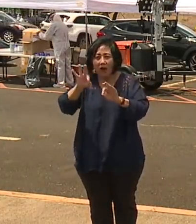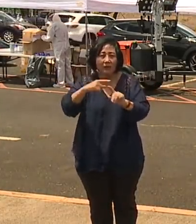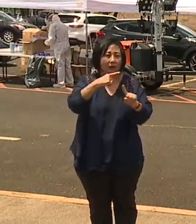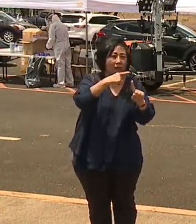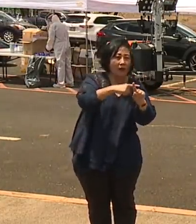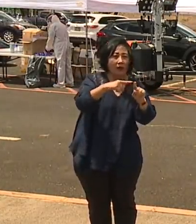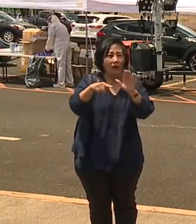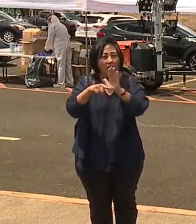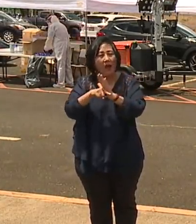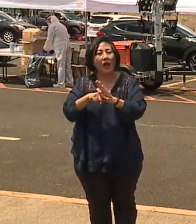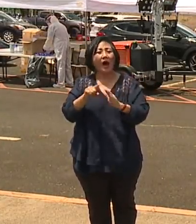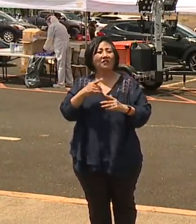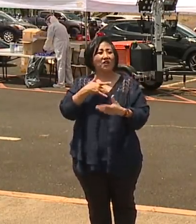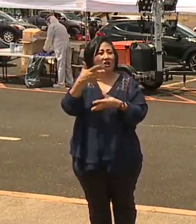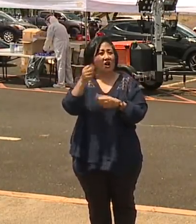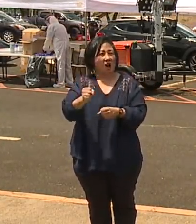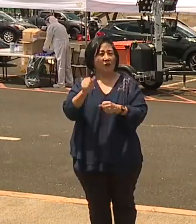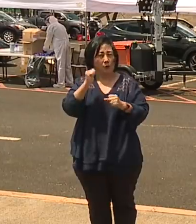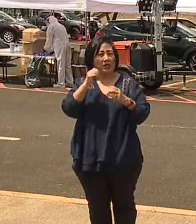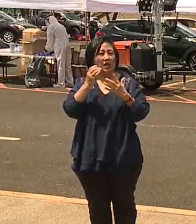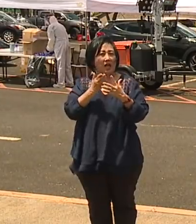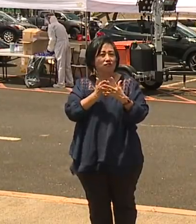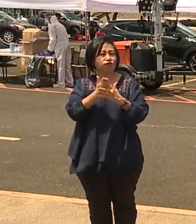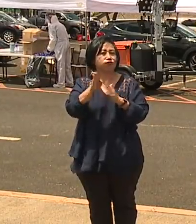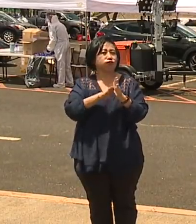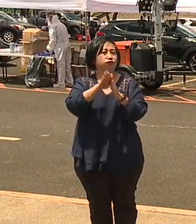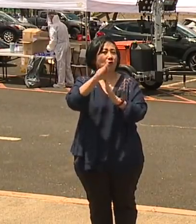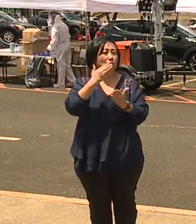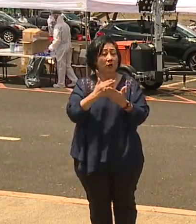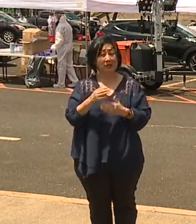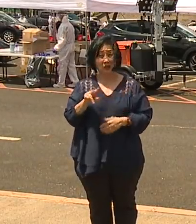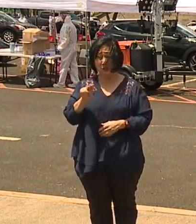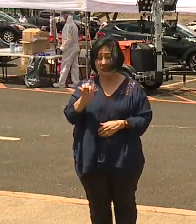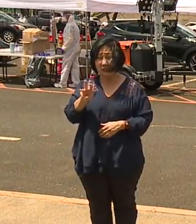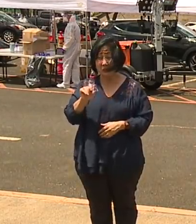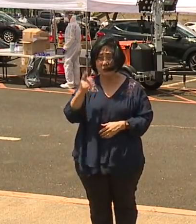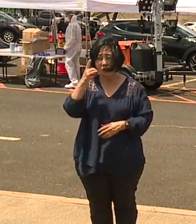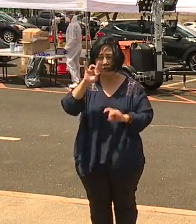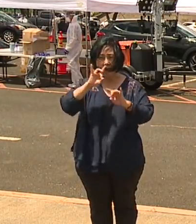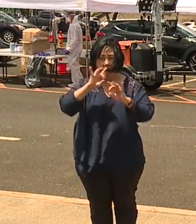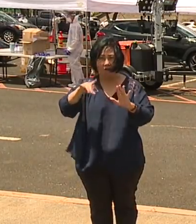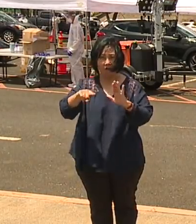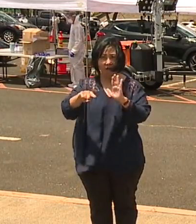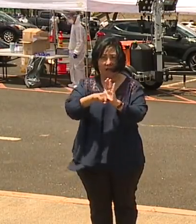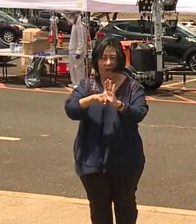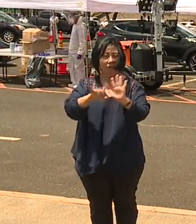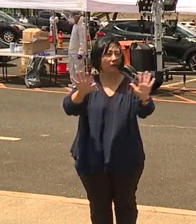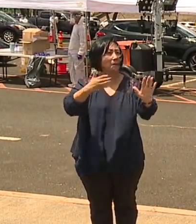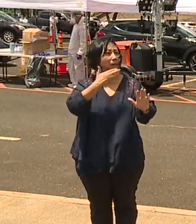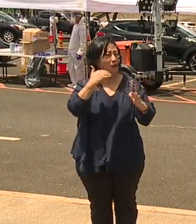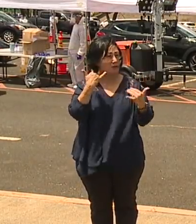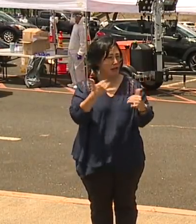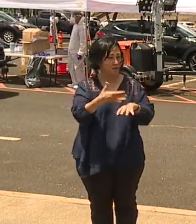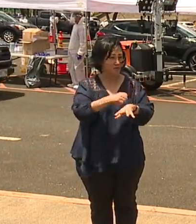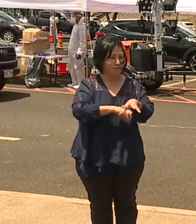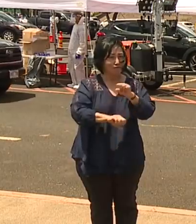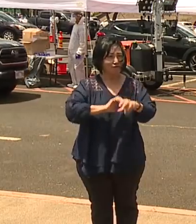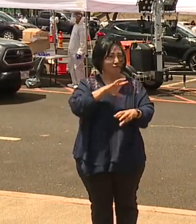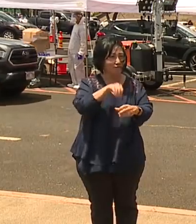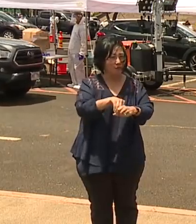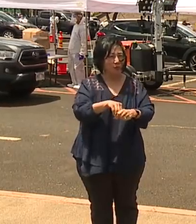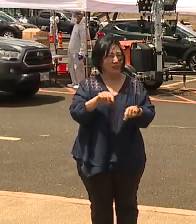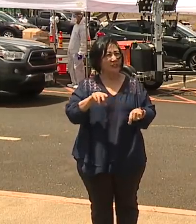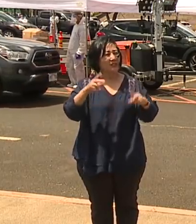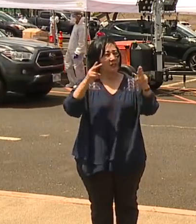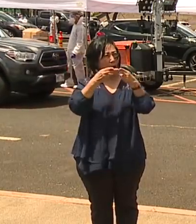get through this together. The news seems dire. It seems bad. But I tell you, it's better to intervene early. We know this in public